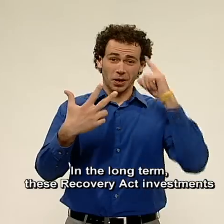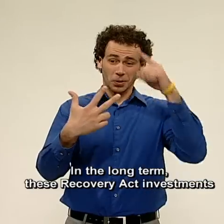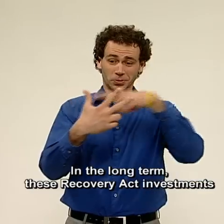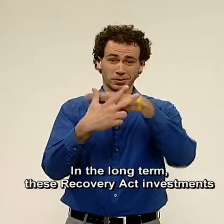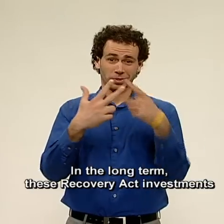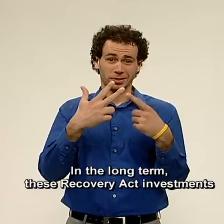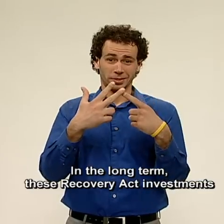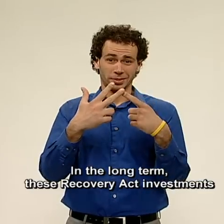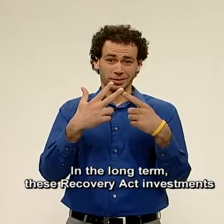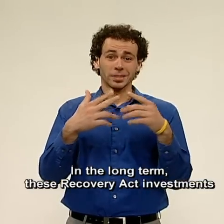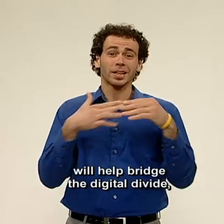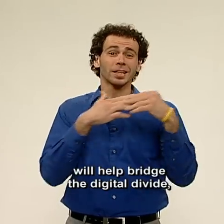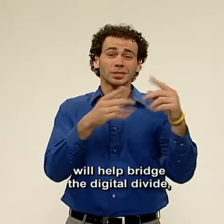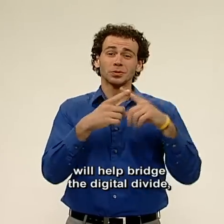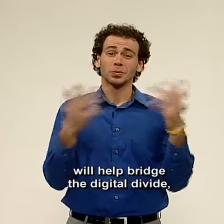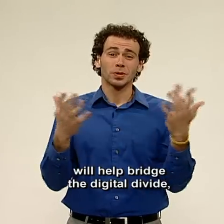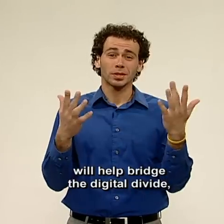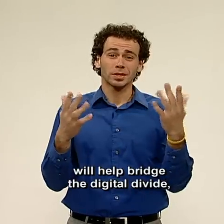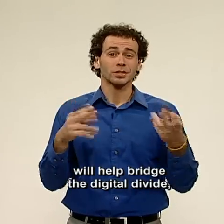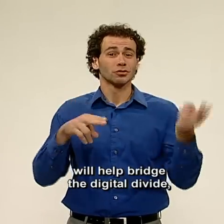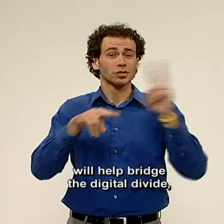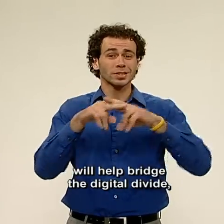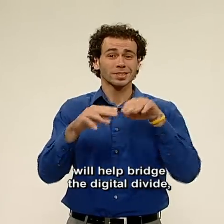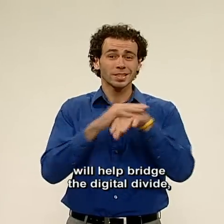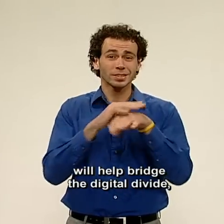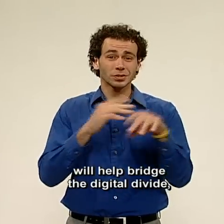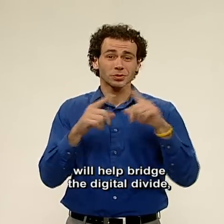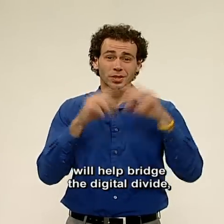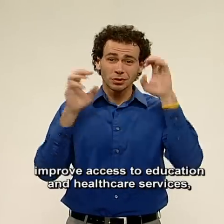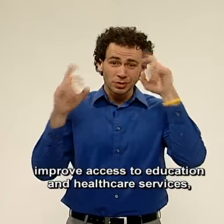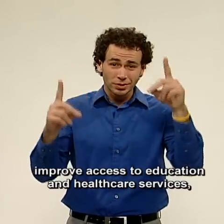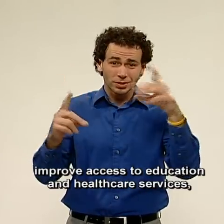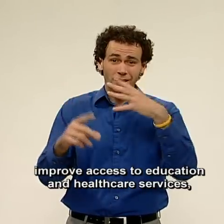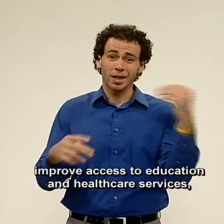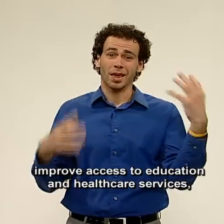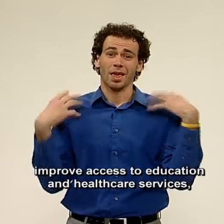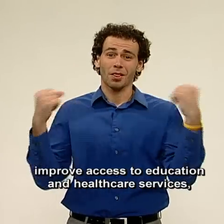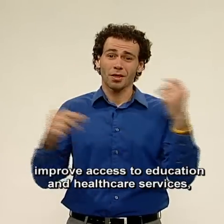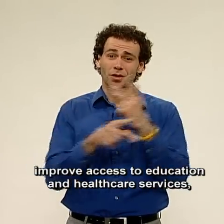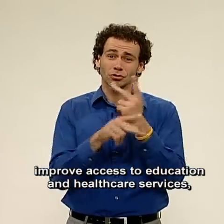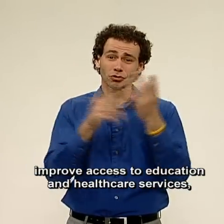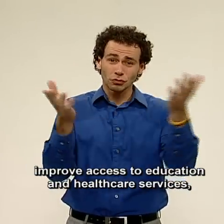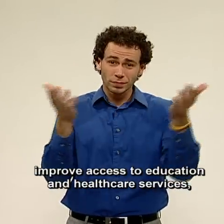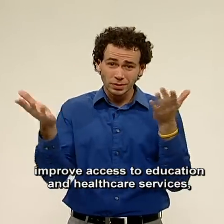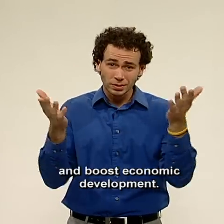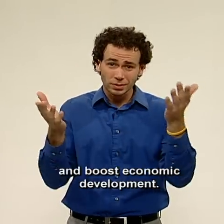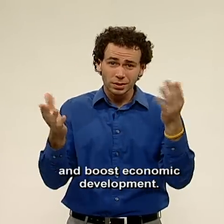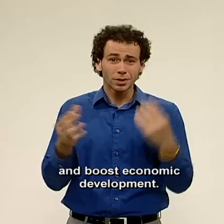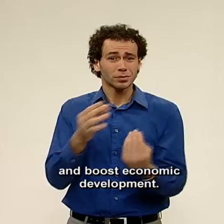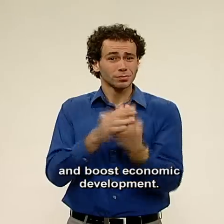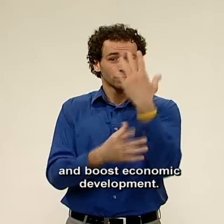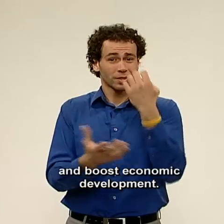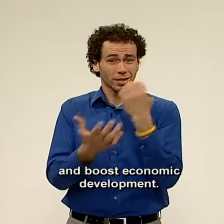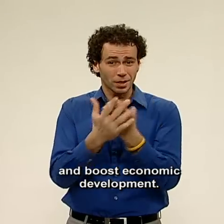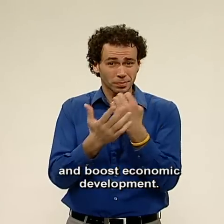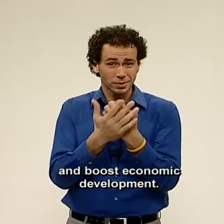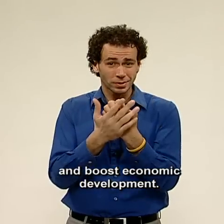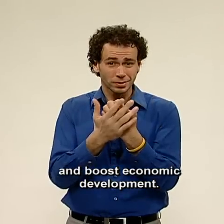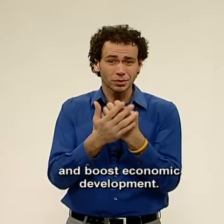term, these Recovery Act investments will help bridge the digital divide, improve access to education and healthcare services, and boost economic development.